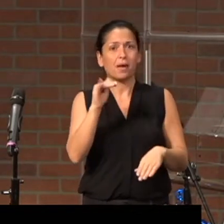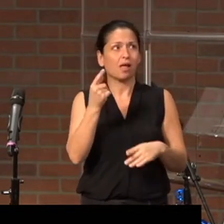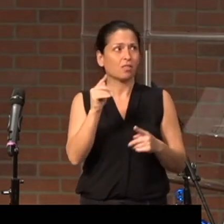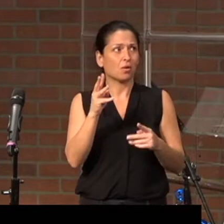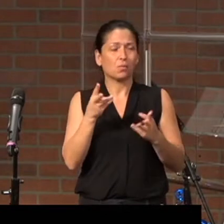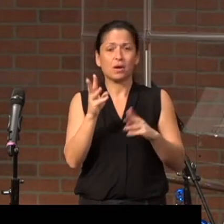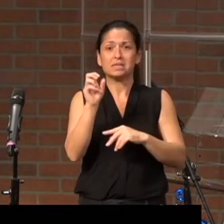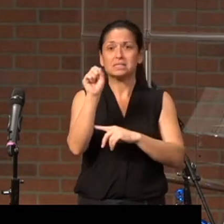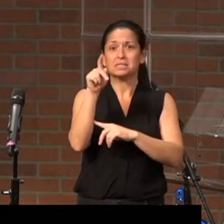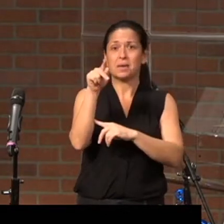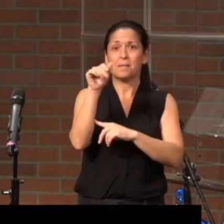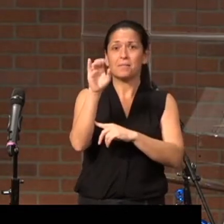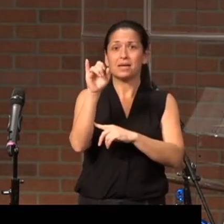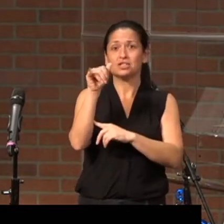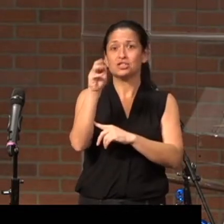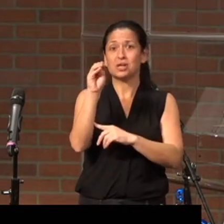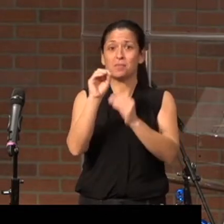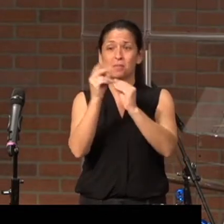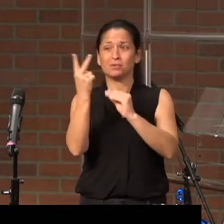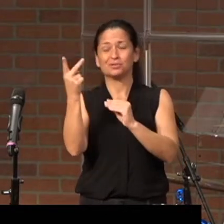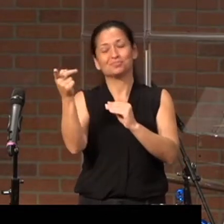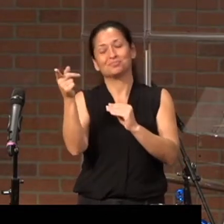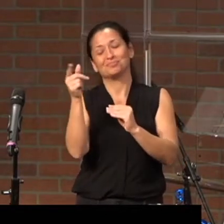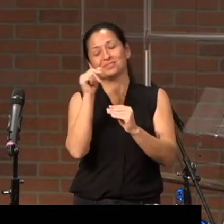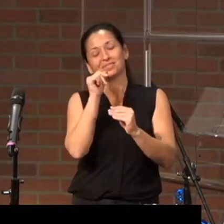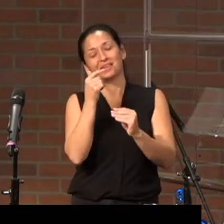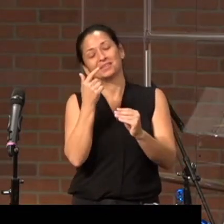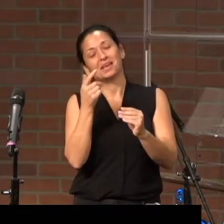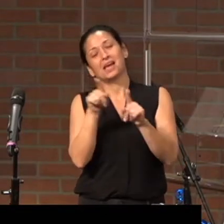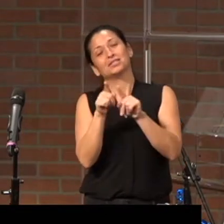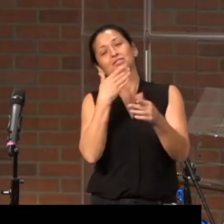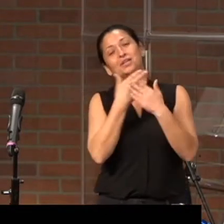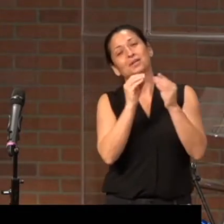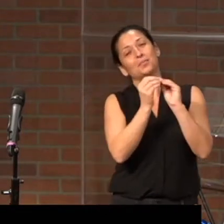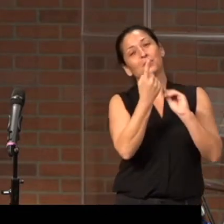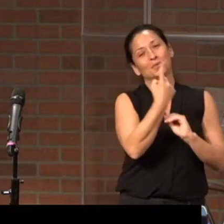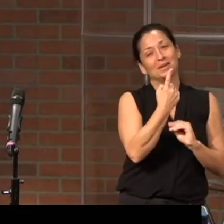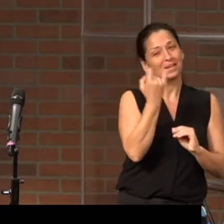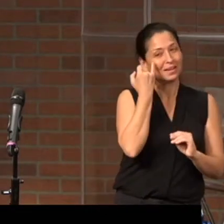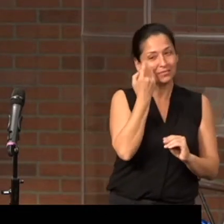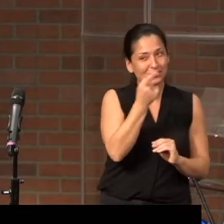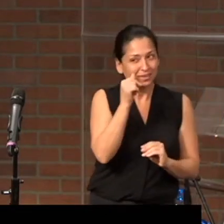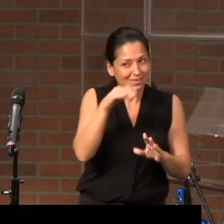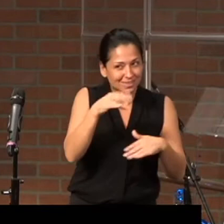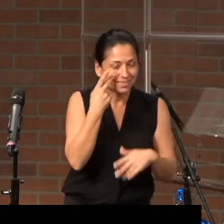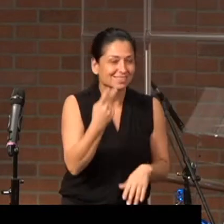Jam number two has nothing on Space Jam number one. You've missed it if you haven't seen it. Says a bunch of things.